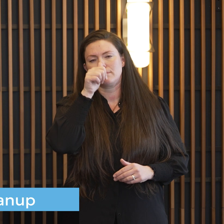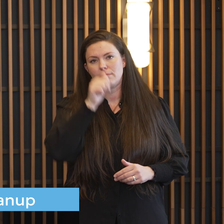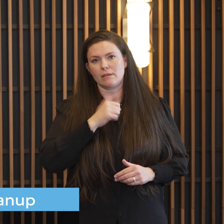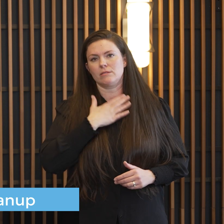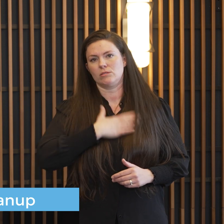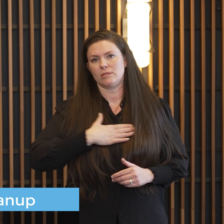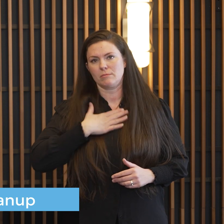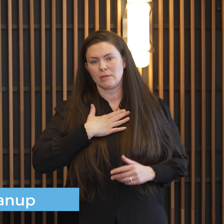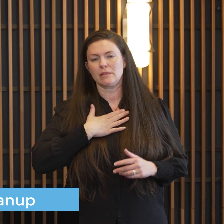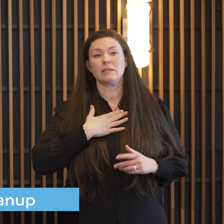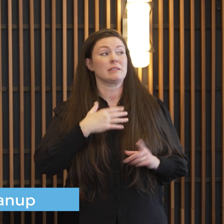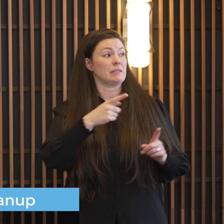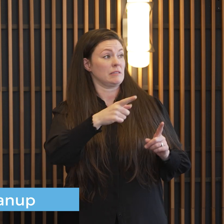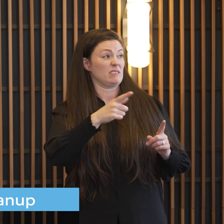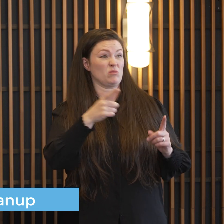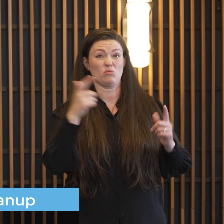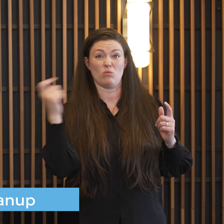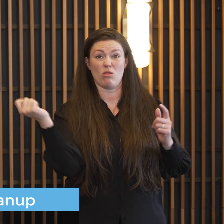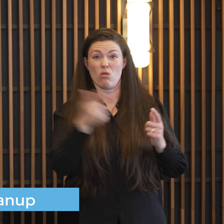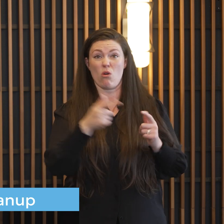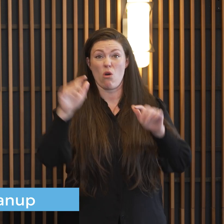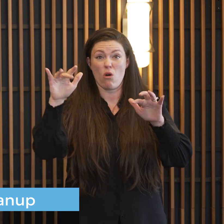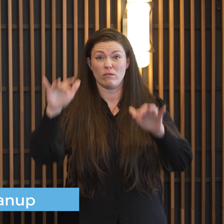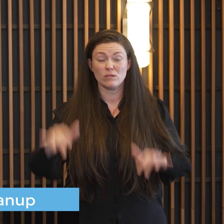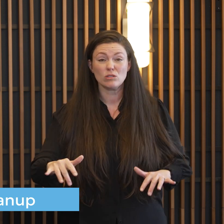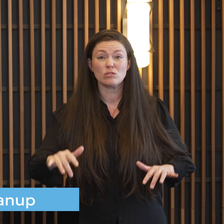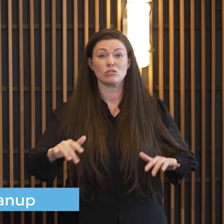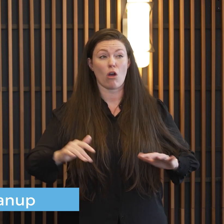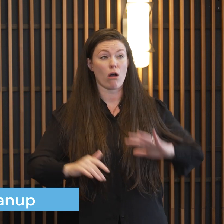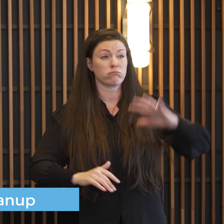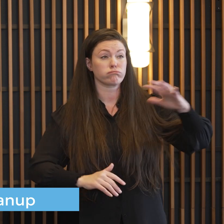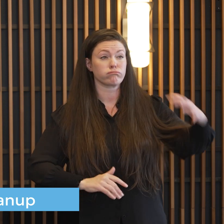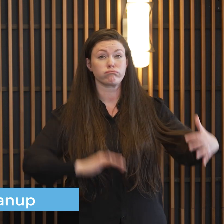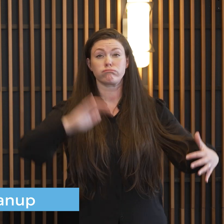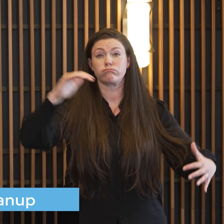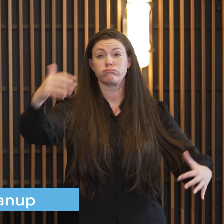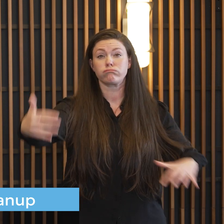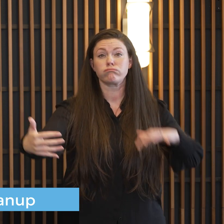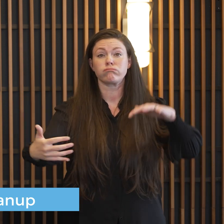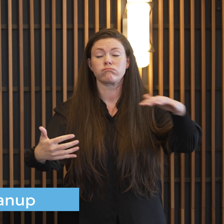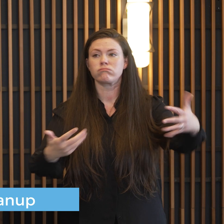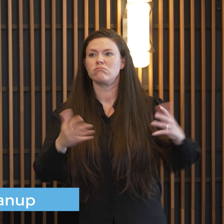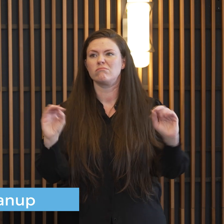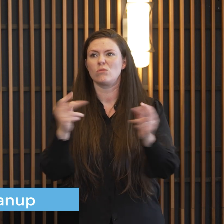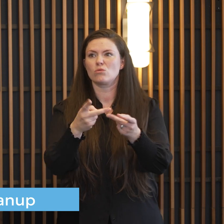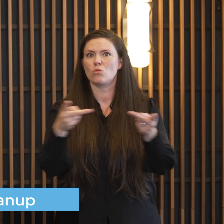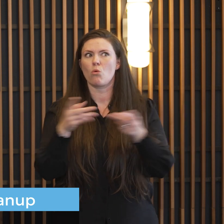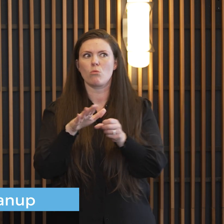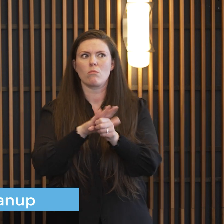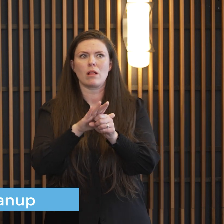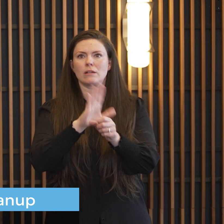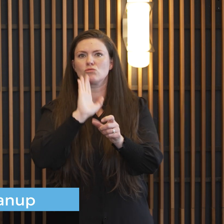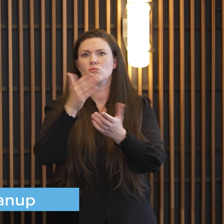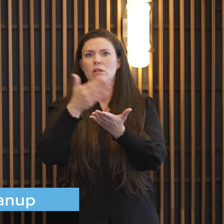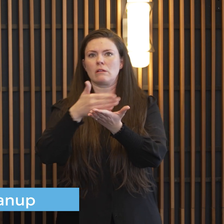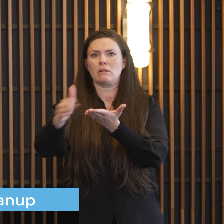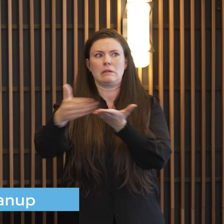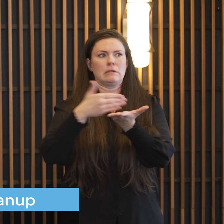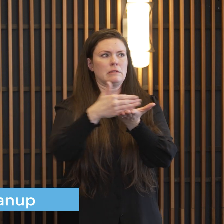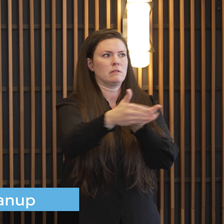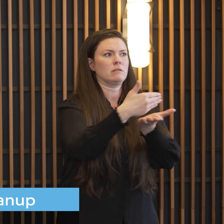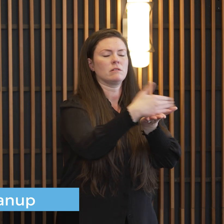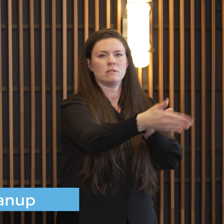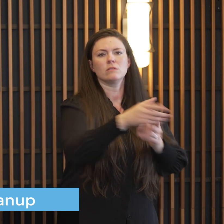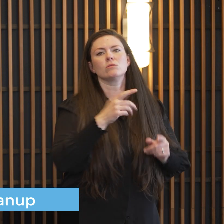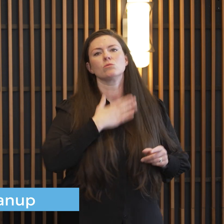with the amount of snow that we have it's piling up we're running out of places to put it for now and as such